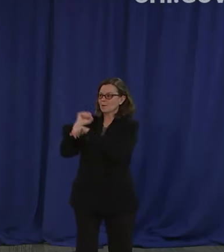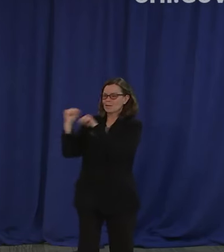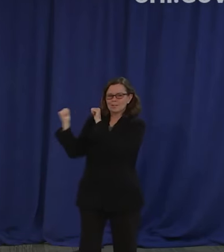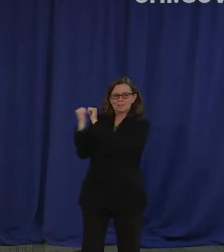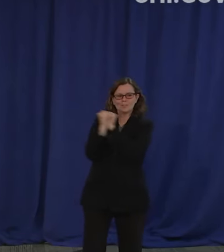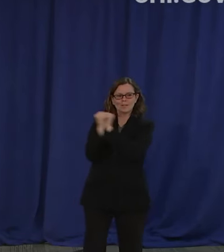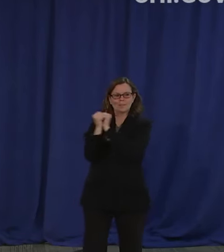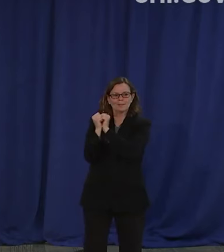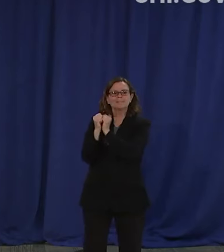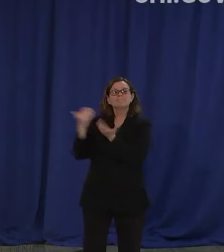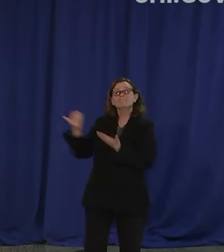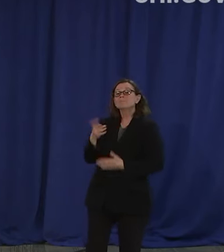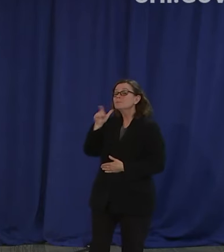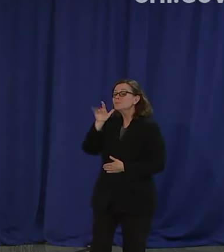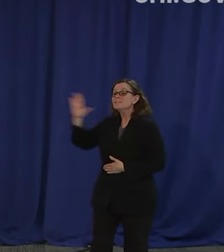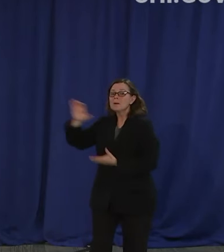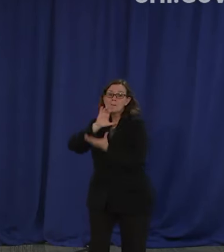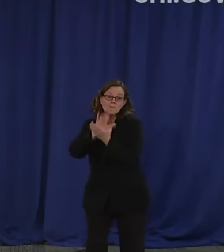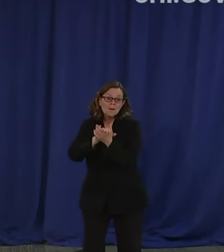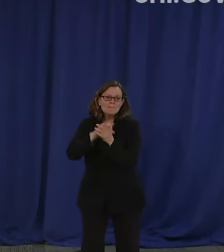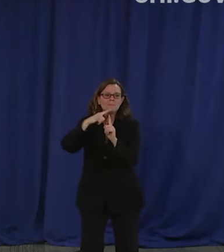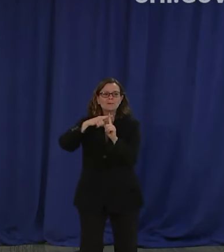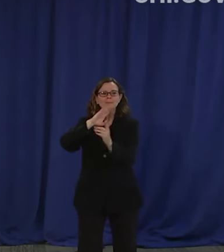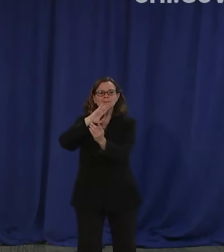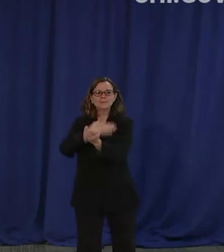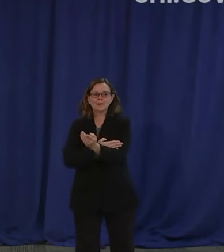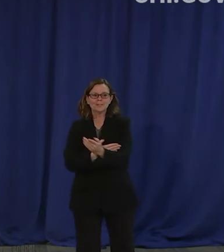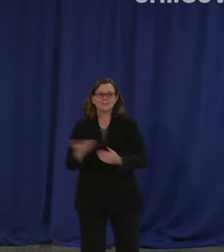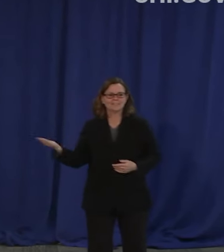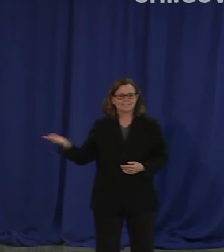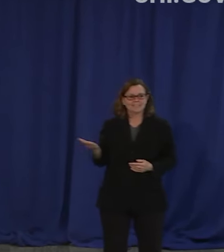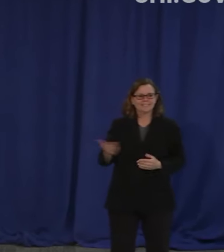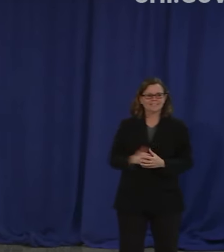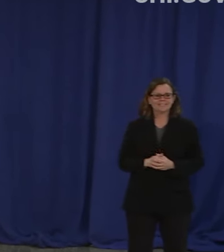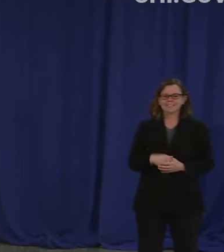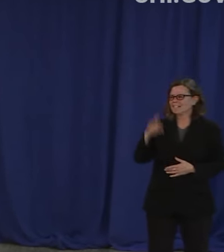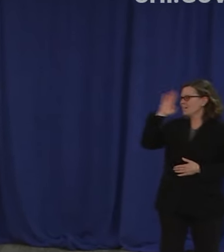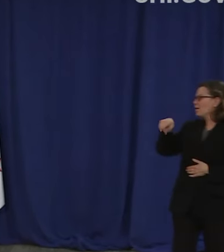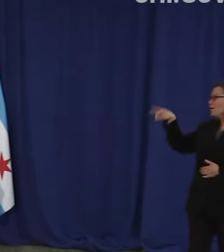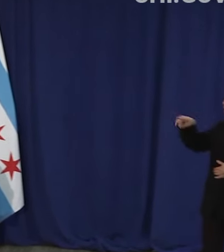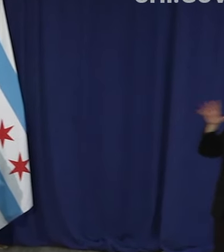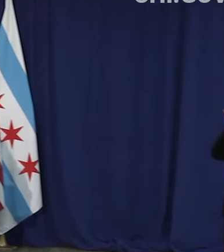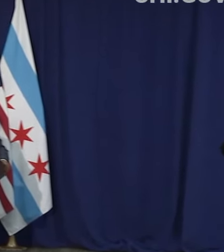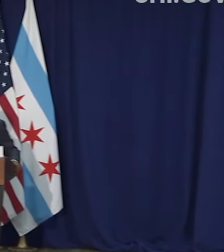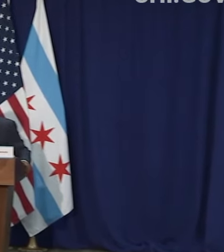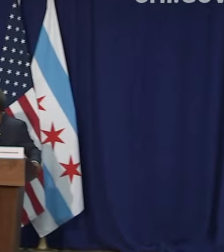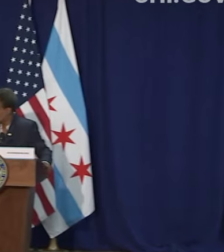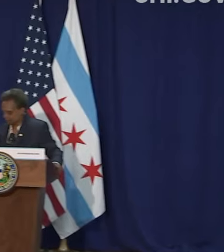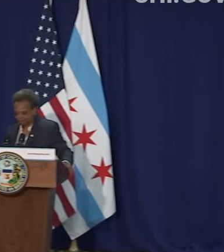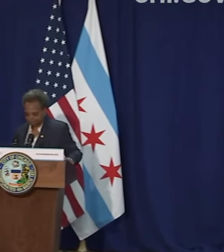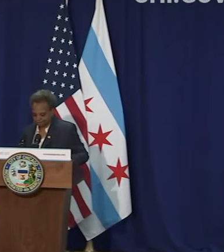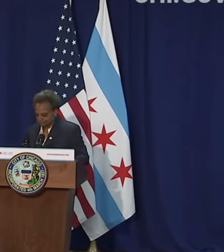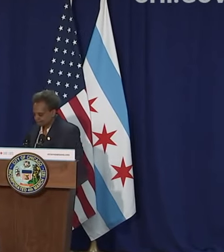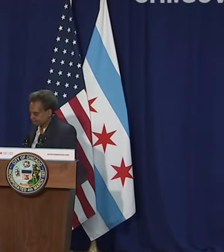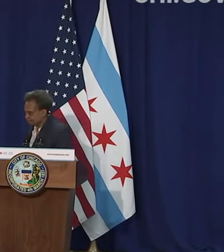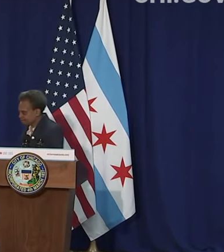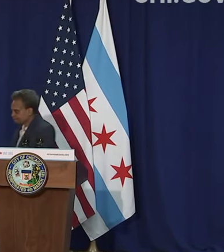daughter. And I think you will come to love our city like your own. Superintendent.